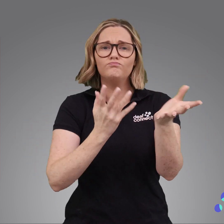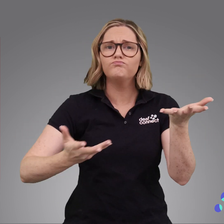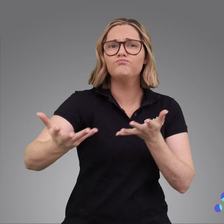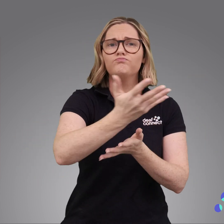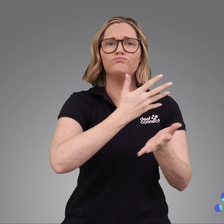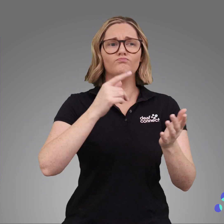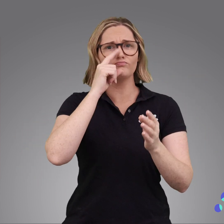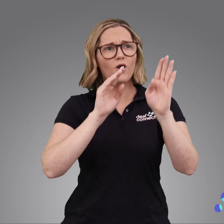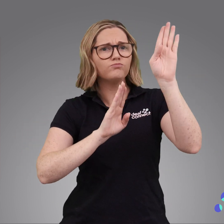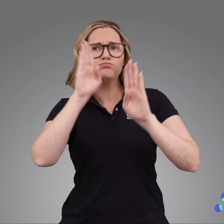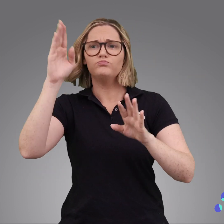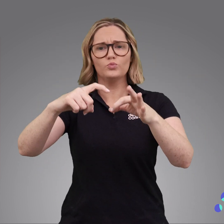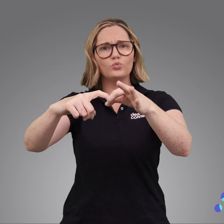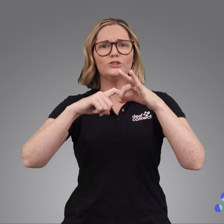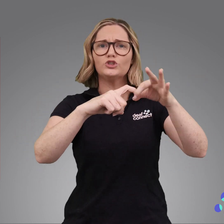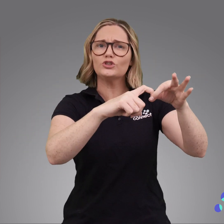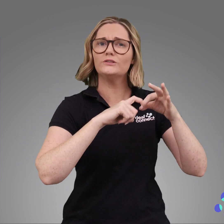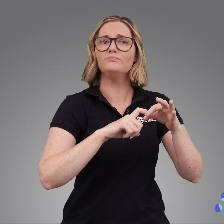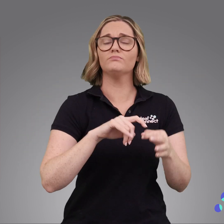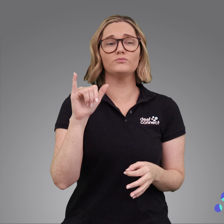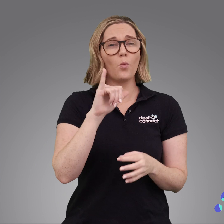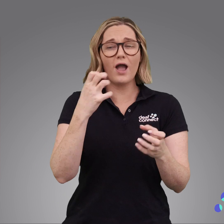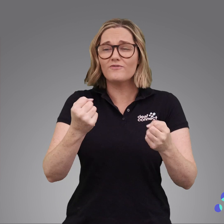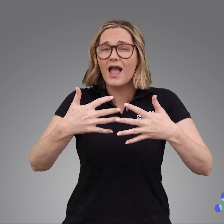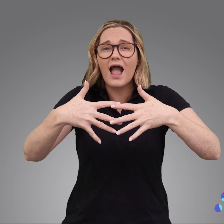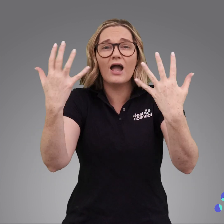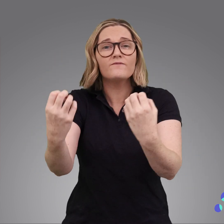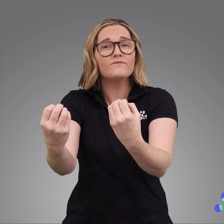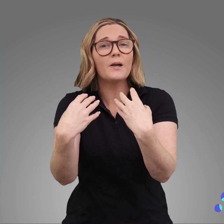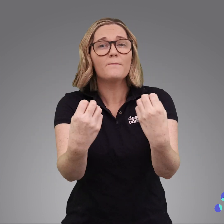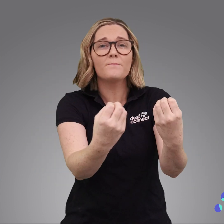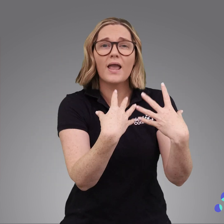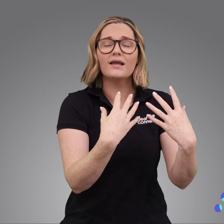We would like to create a safe space where people can ask questions and provide feedback about the program.